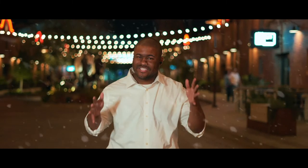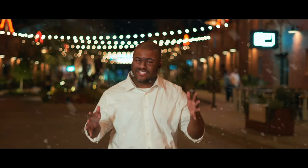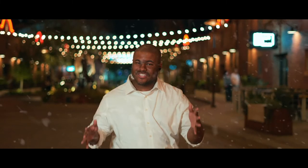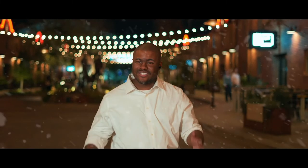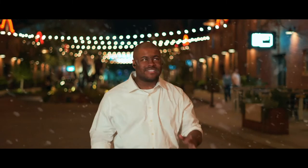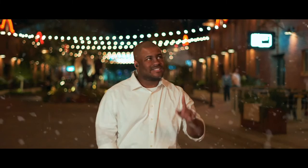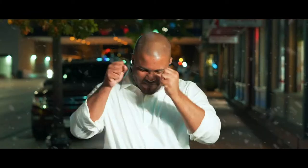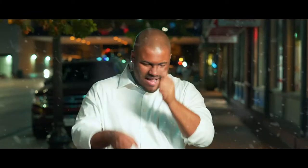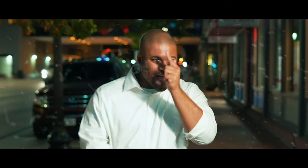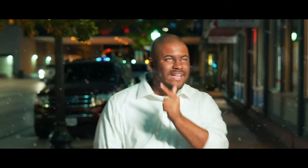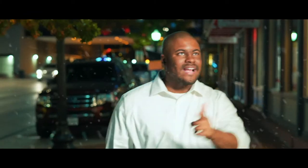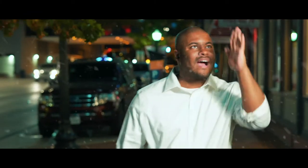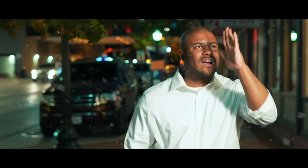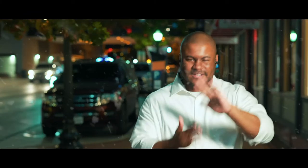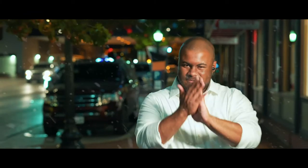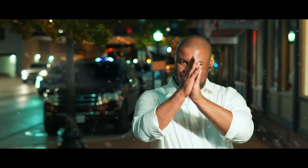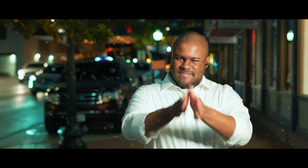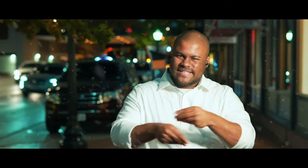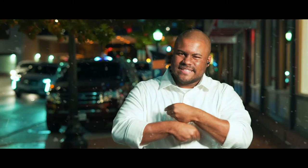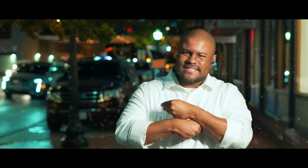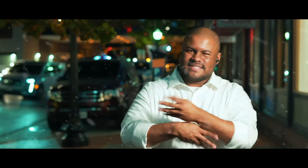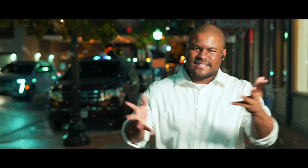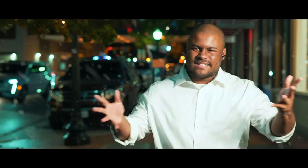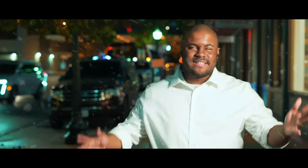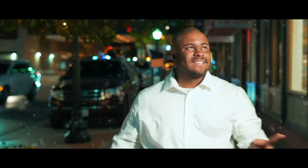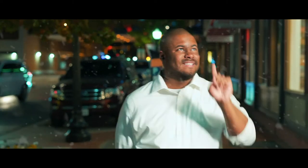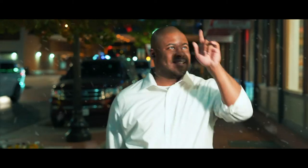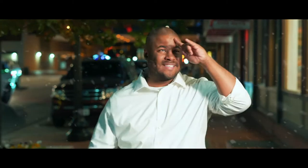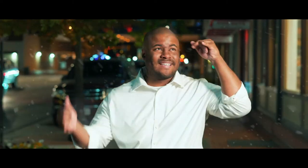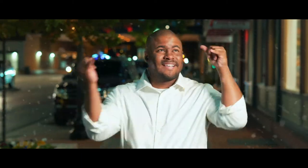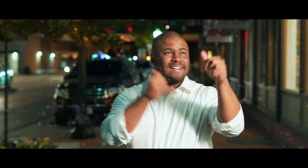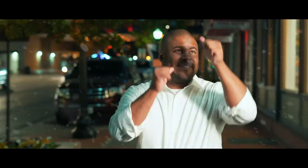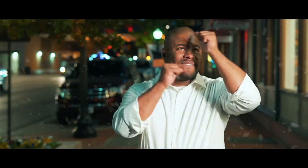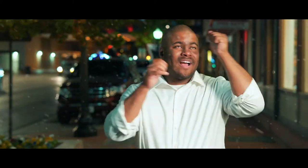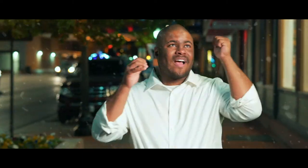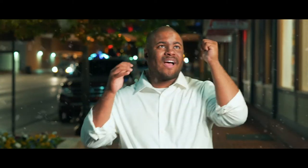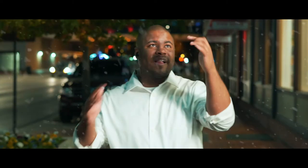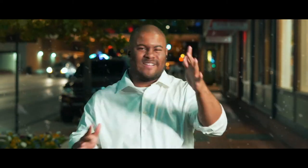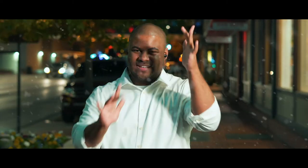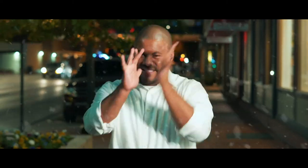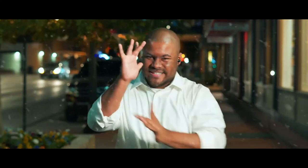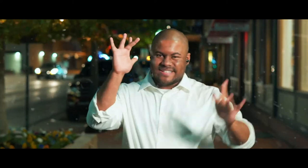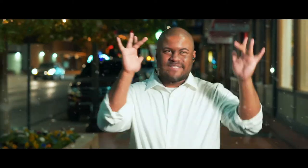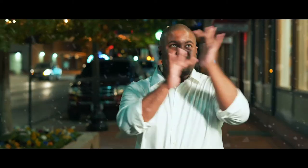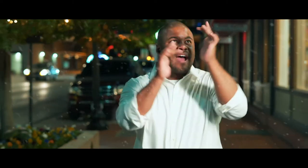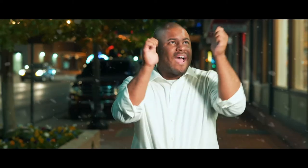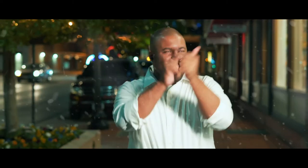Mighty God Prince of peace Prince Everlasting Father Prince